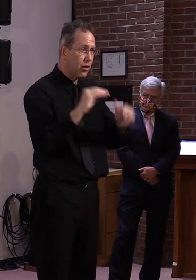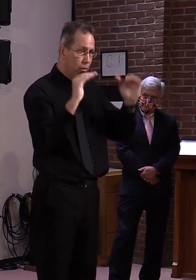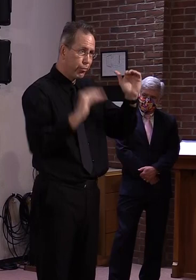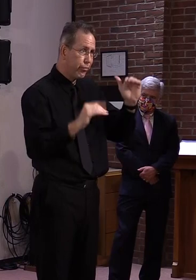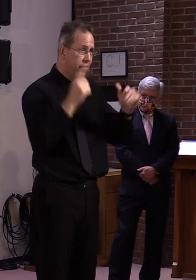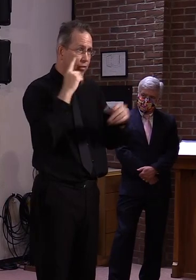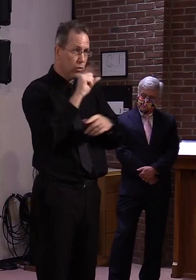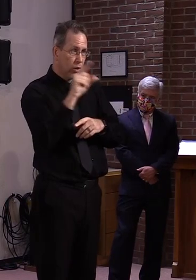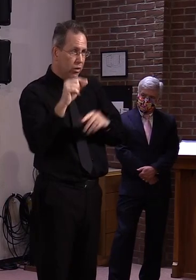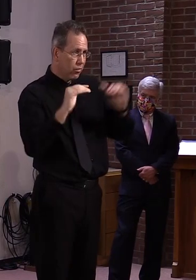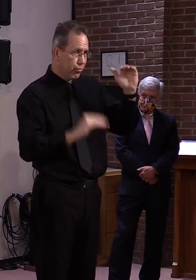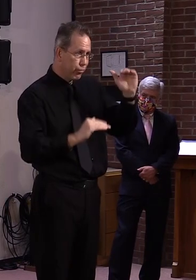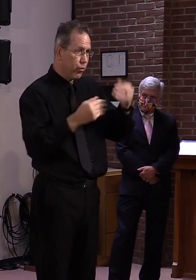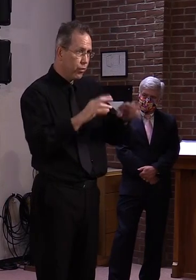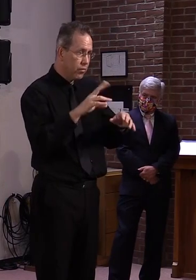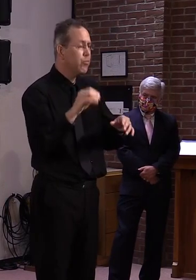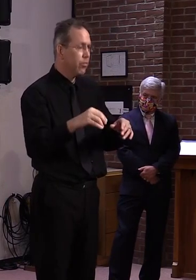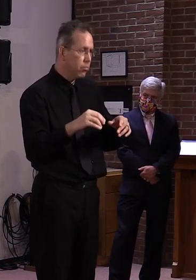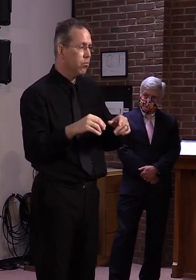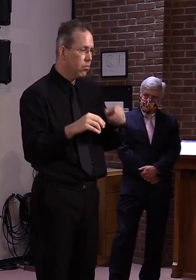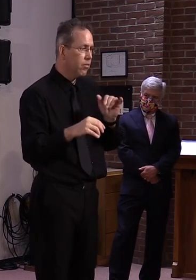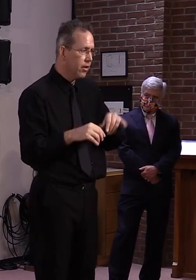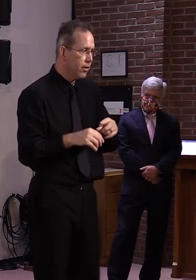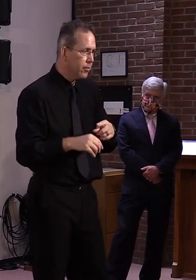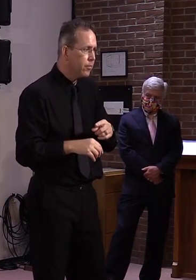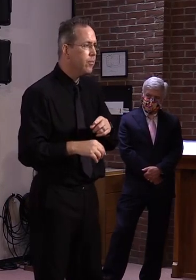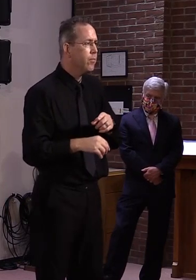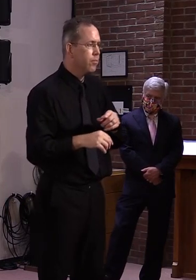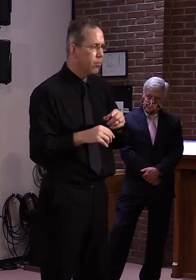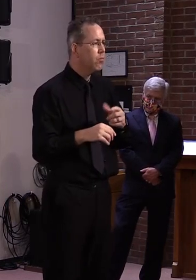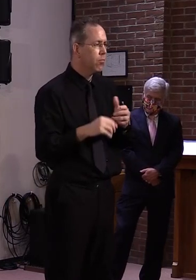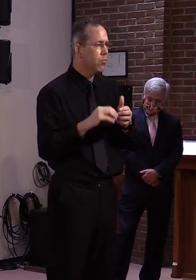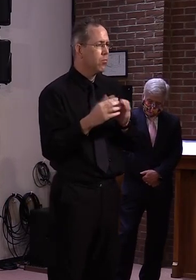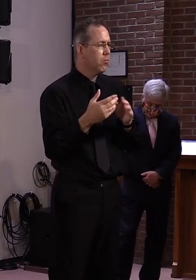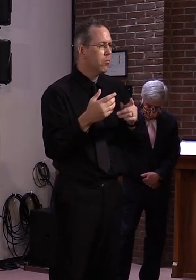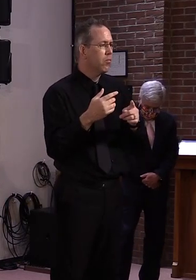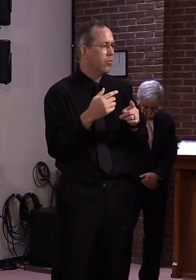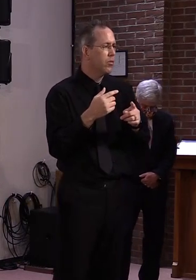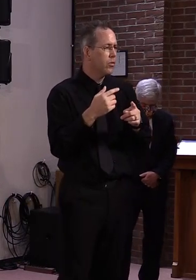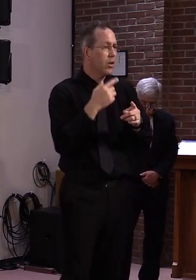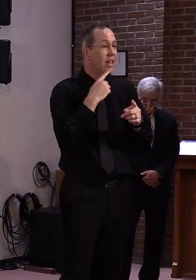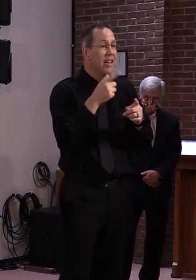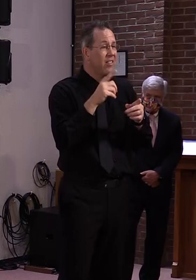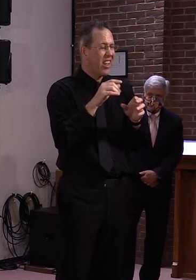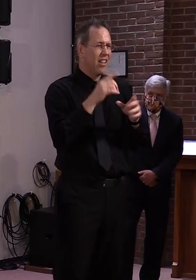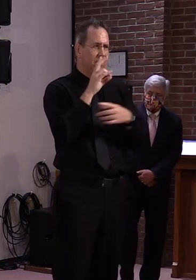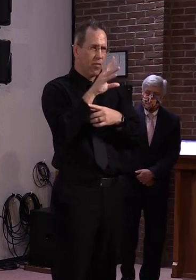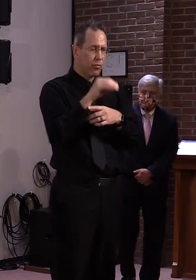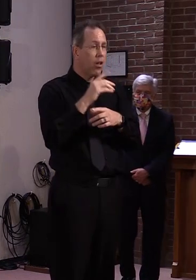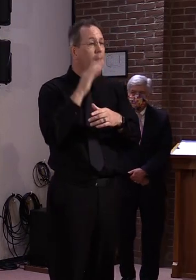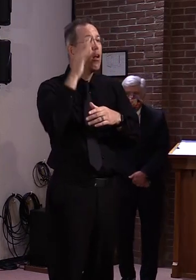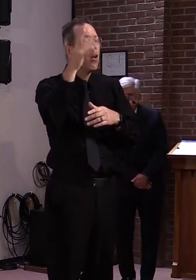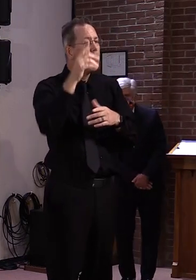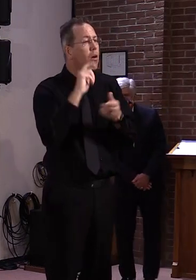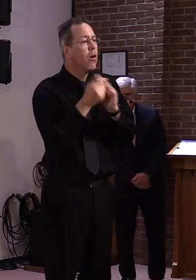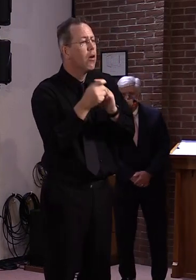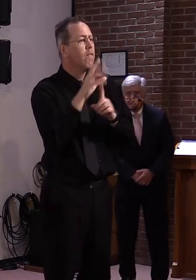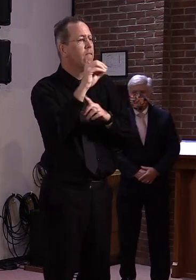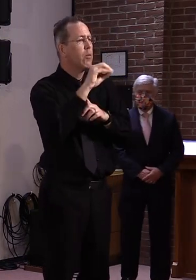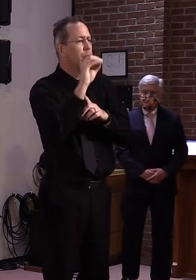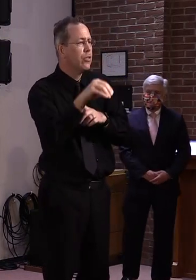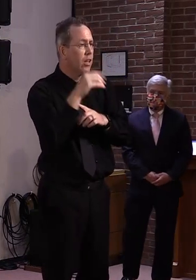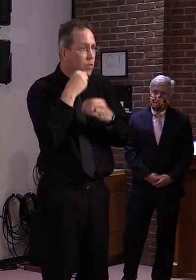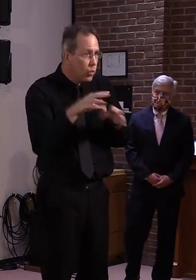the requirement will be 50%. All you'd have to show is a 50% loss, the same time interval between March and September